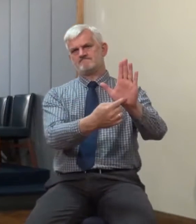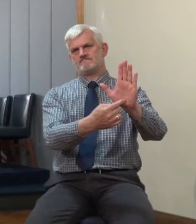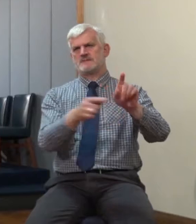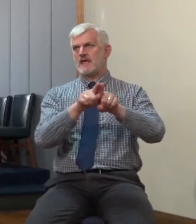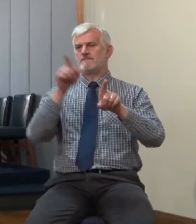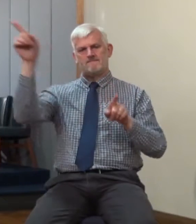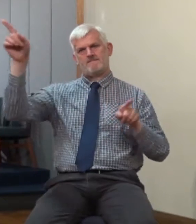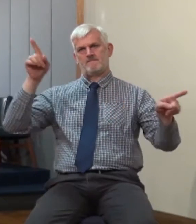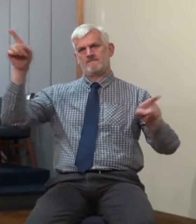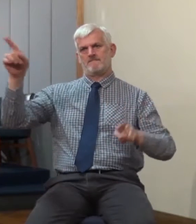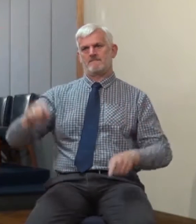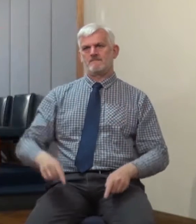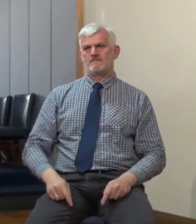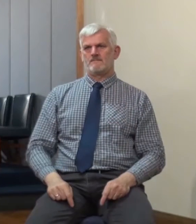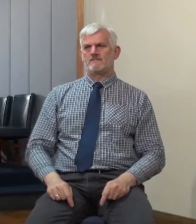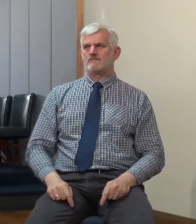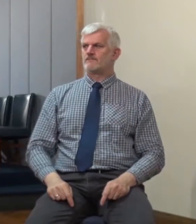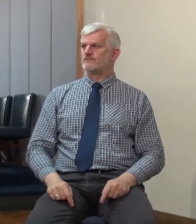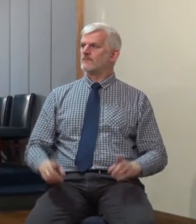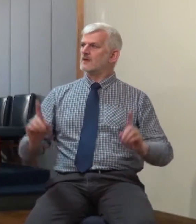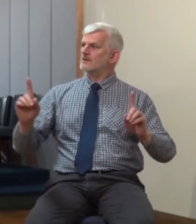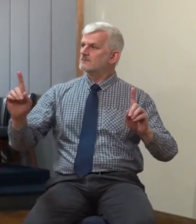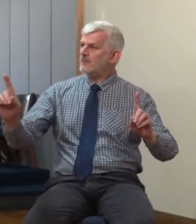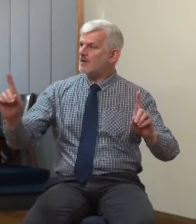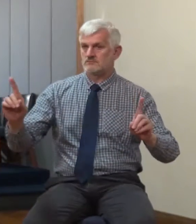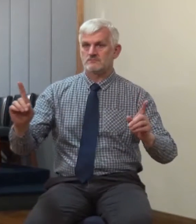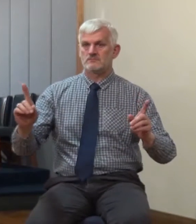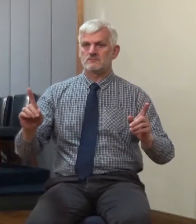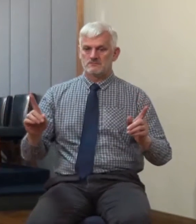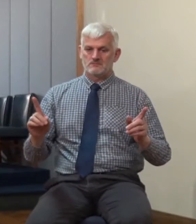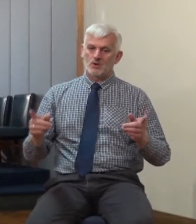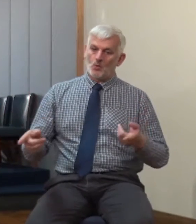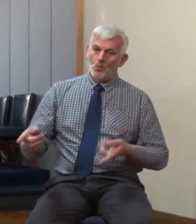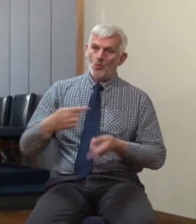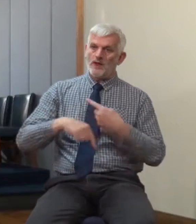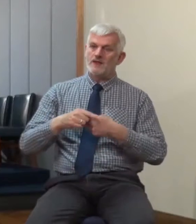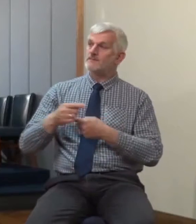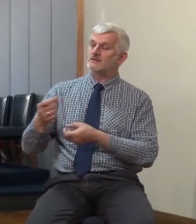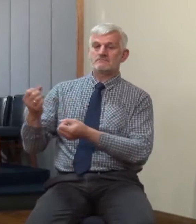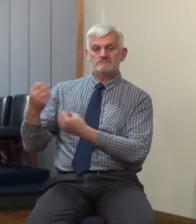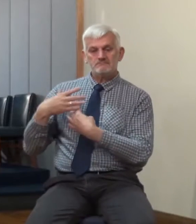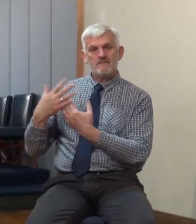All again, people, receive so much understanding and light and new life